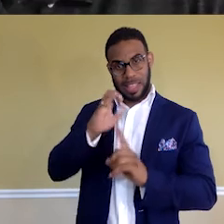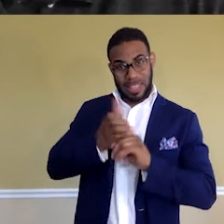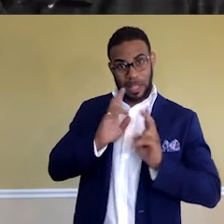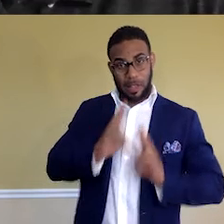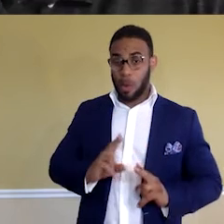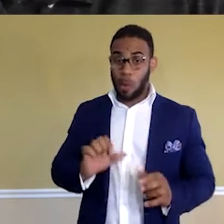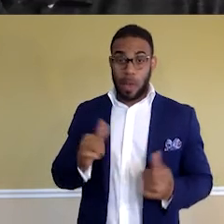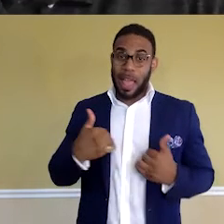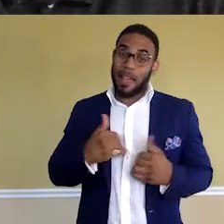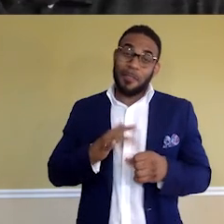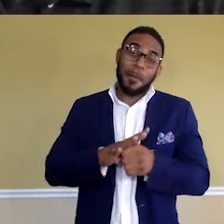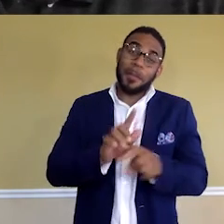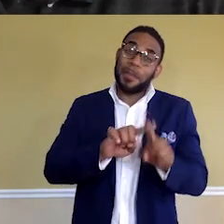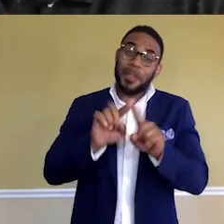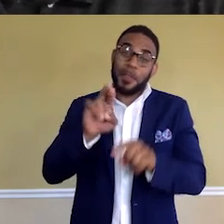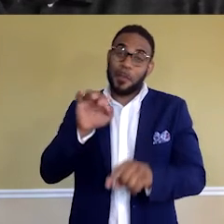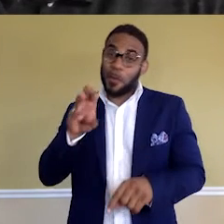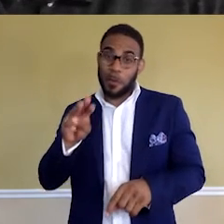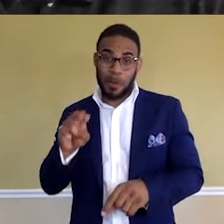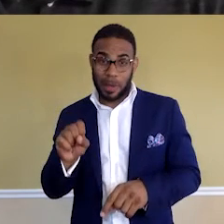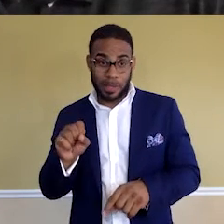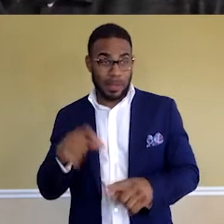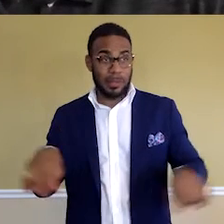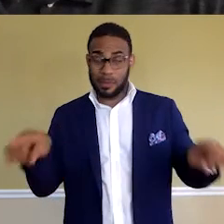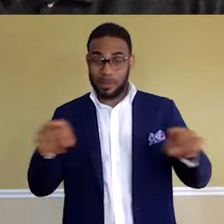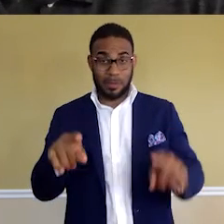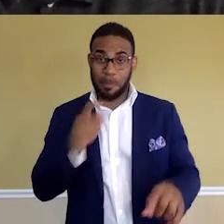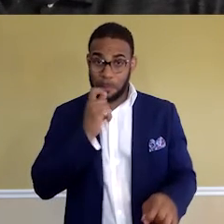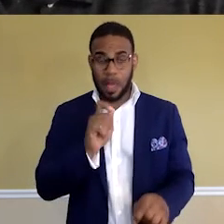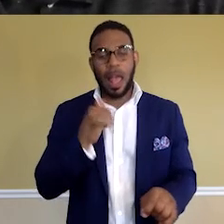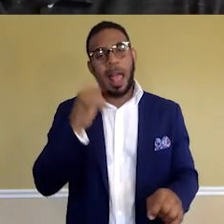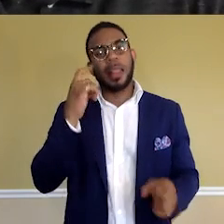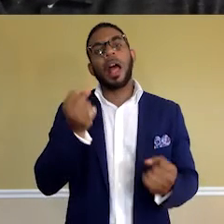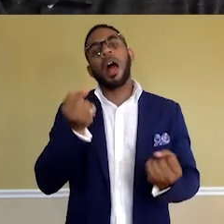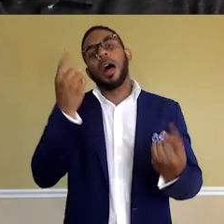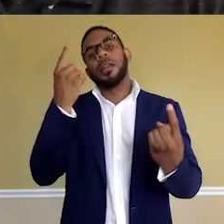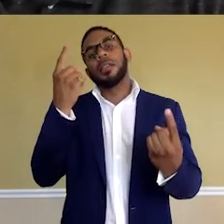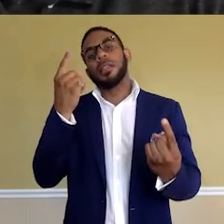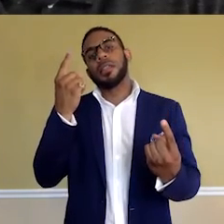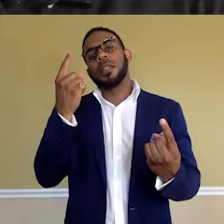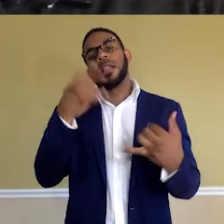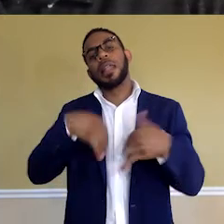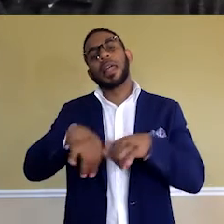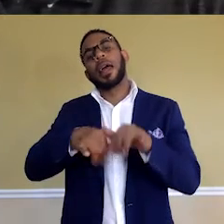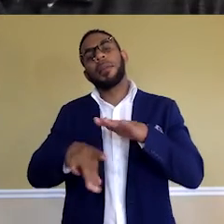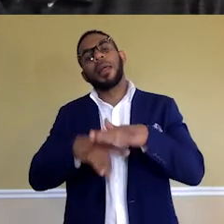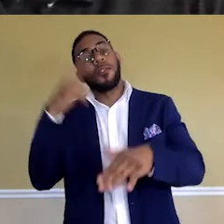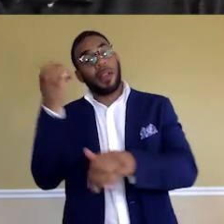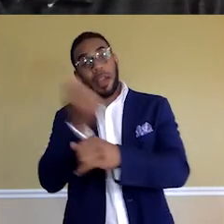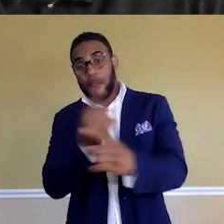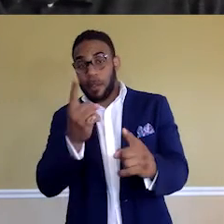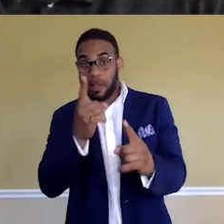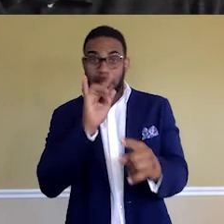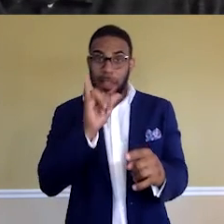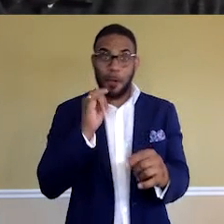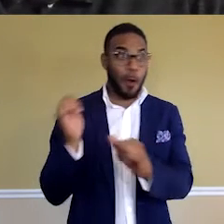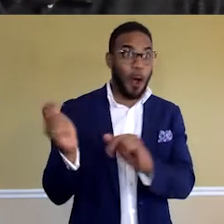tons of different races out there, right? But I think understanding the common denominator for everyone is that we're the human race,